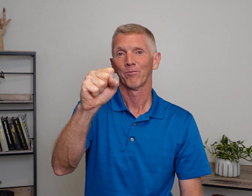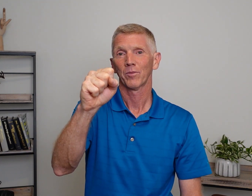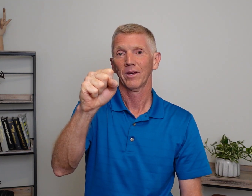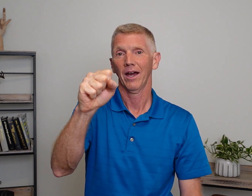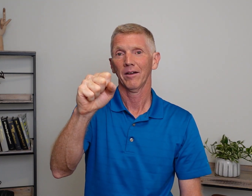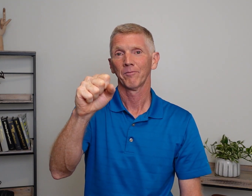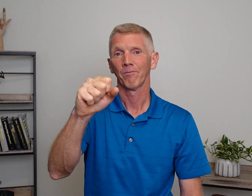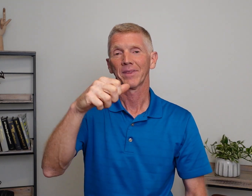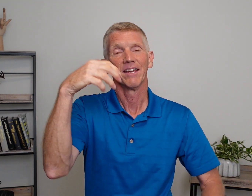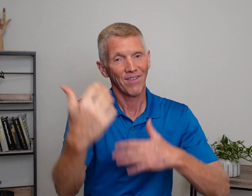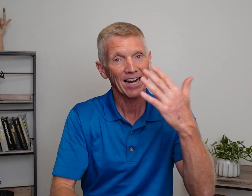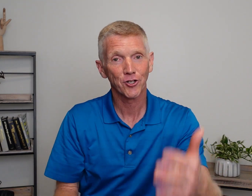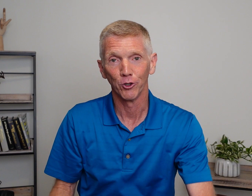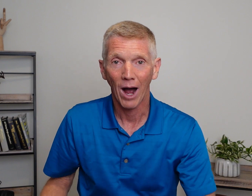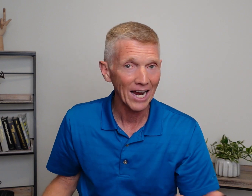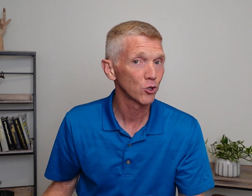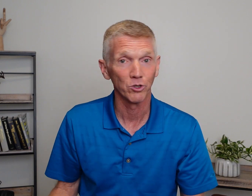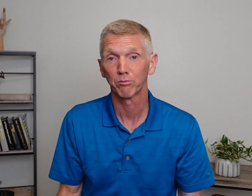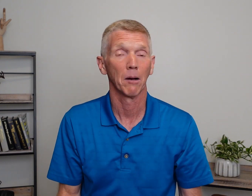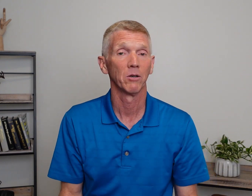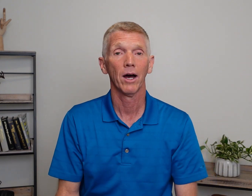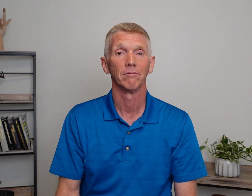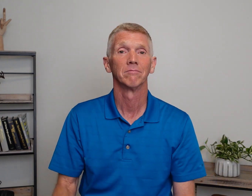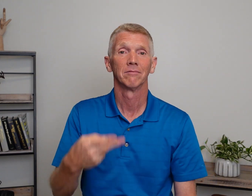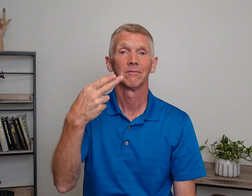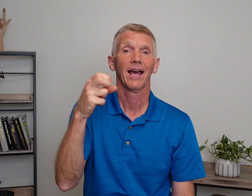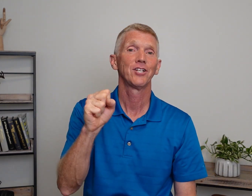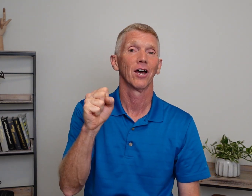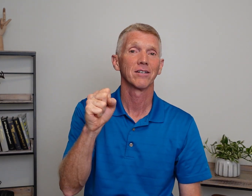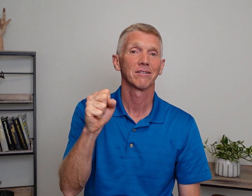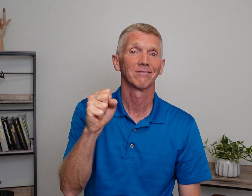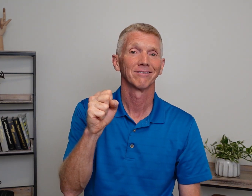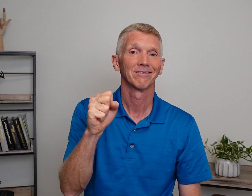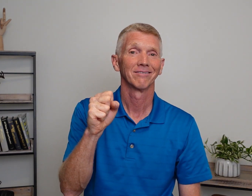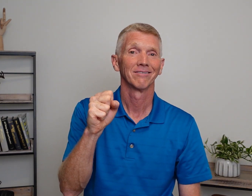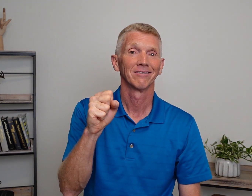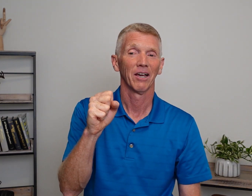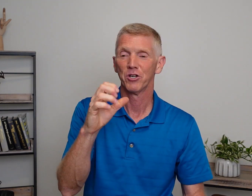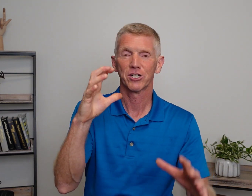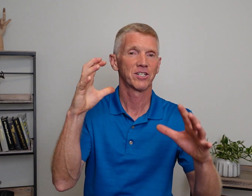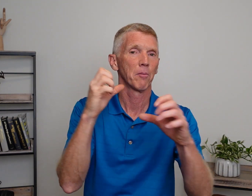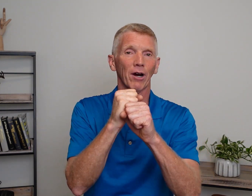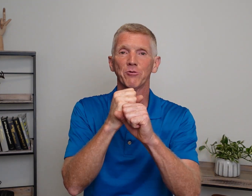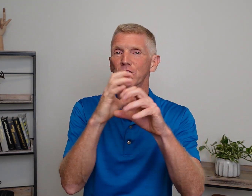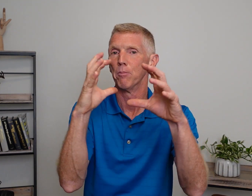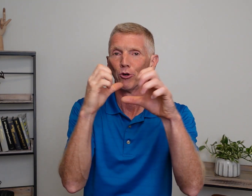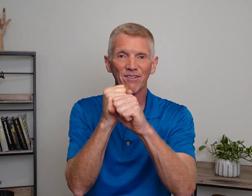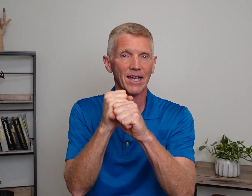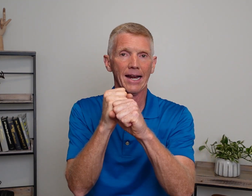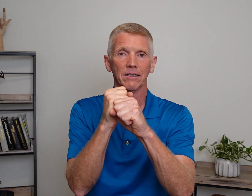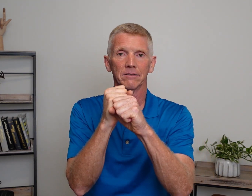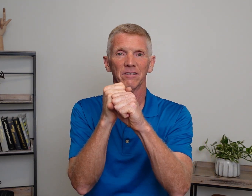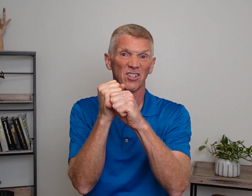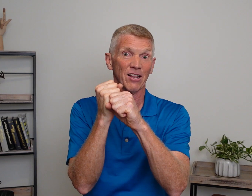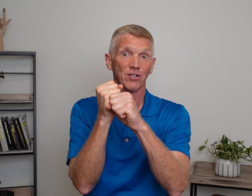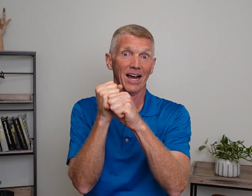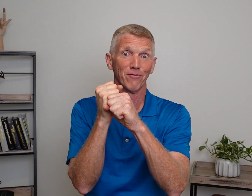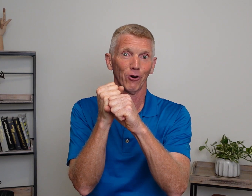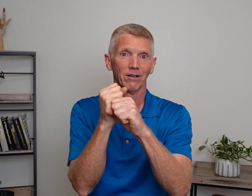Okay? If that's true, high school is probably what? H-S. Okay? We just summarize. just abbreviate it. There's another sign for you.